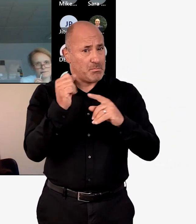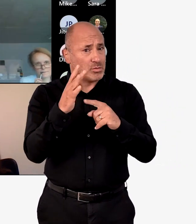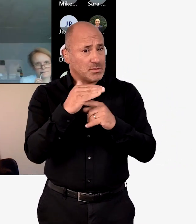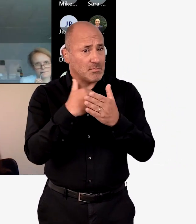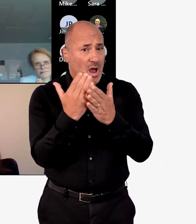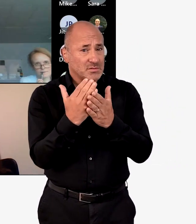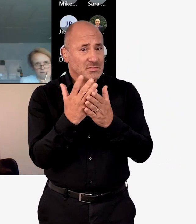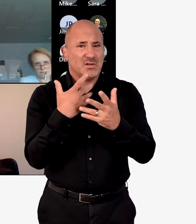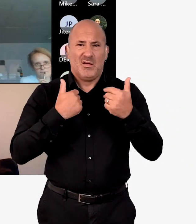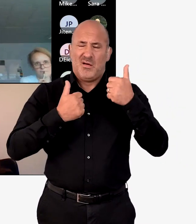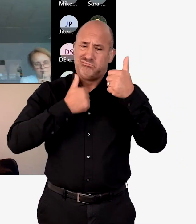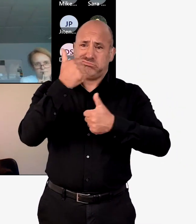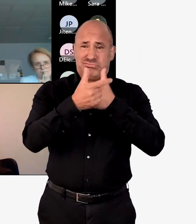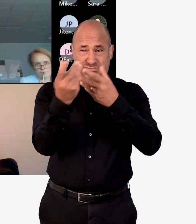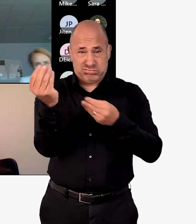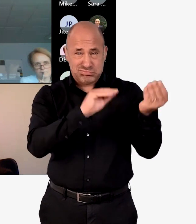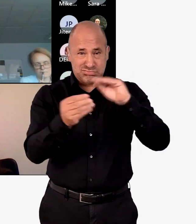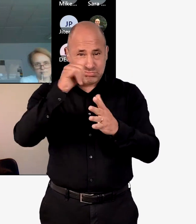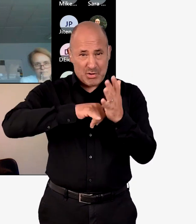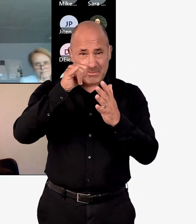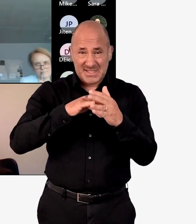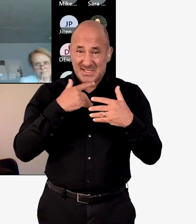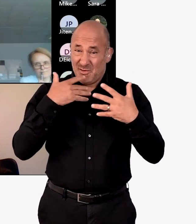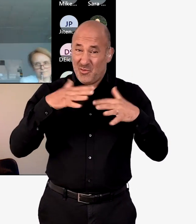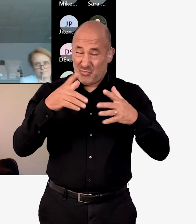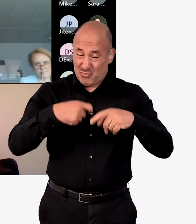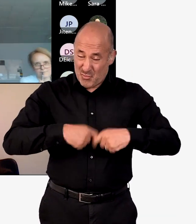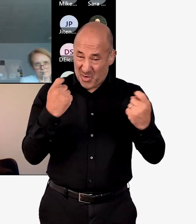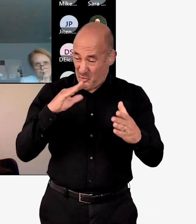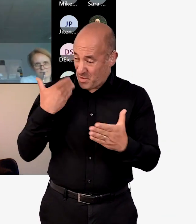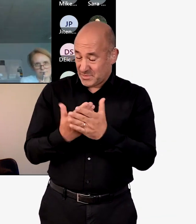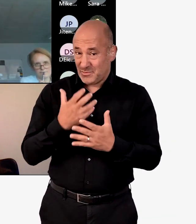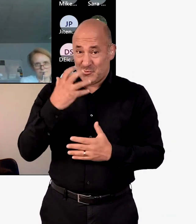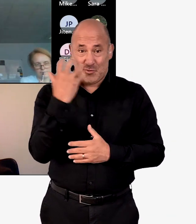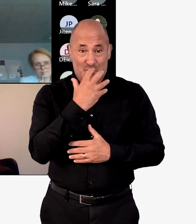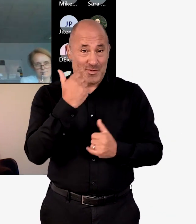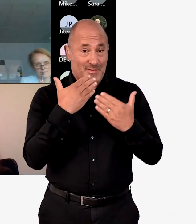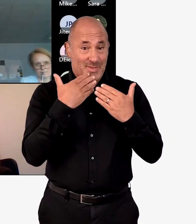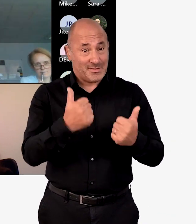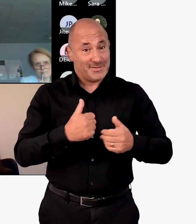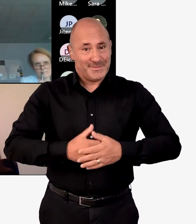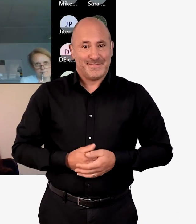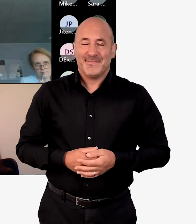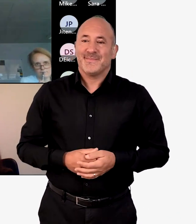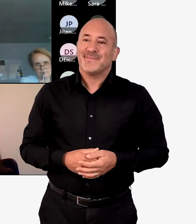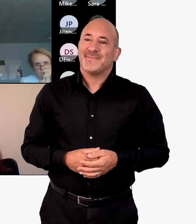I do think it's a really important piece of work, and congratulations for getting it done in what I would say is record time. Thank you.